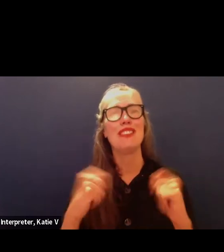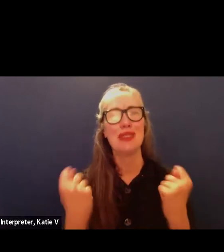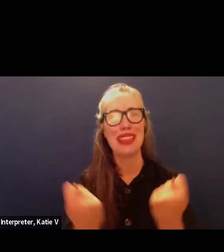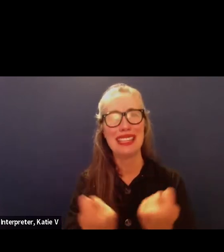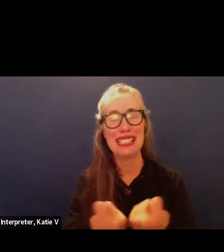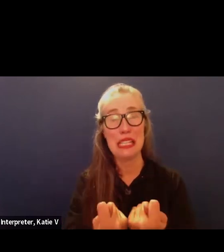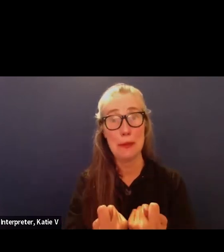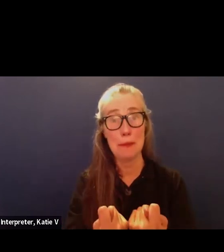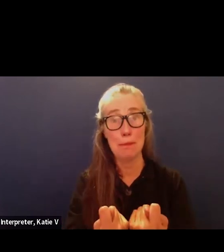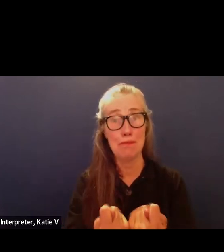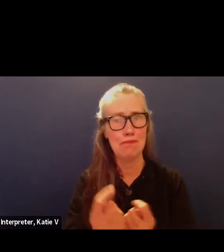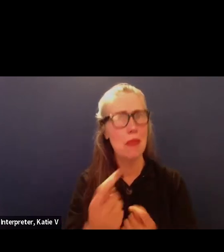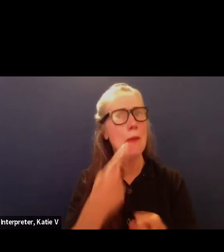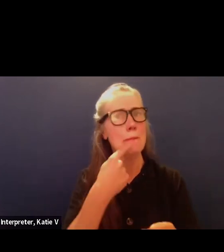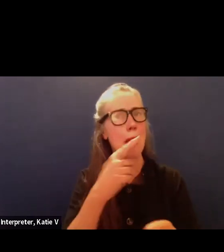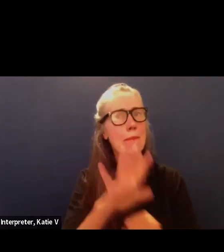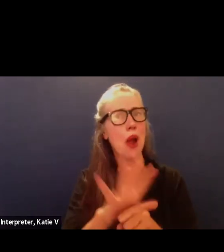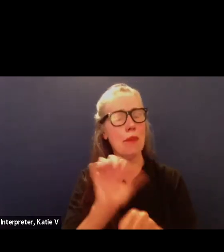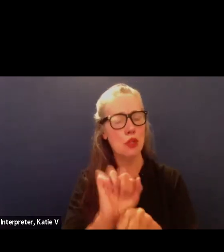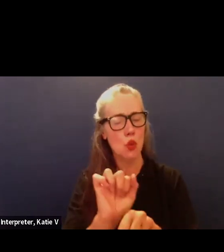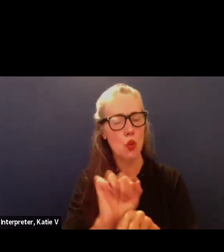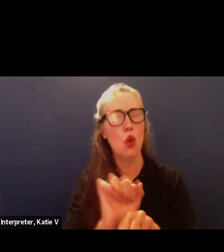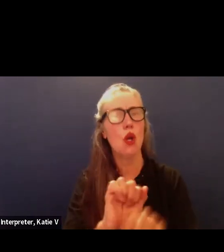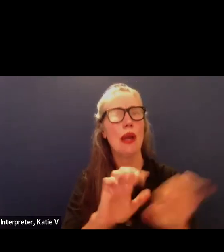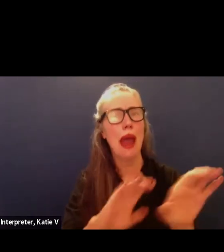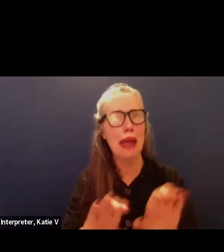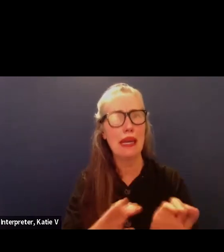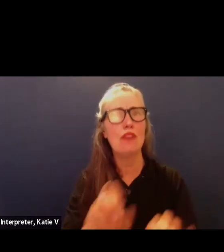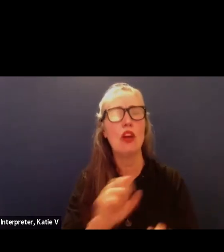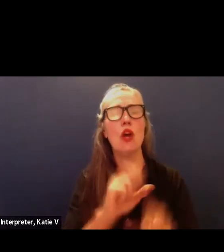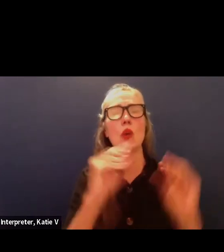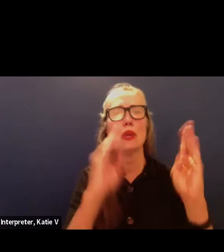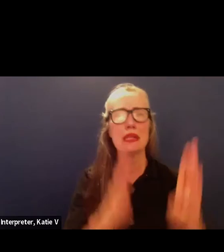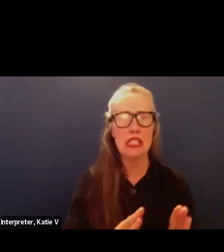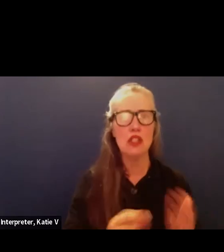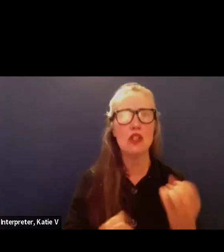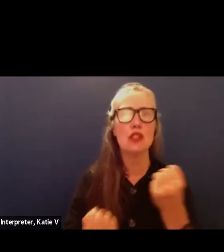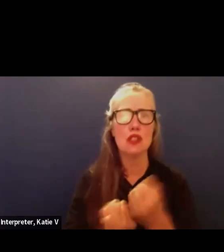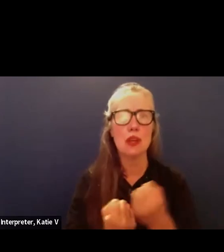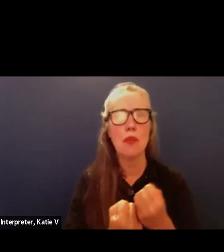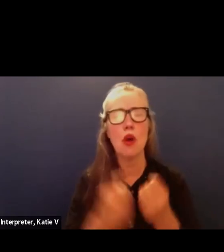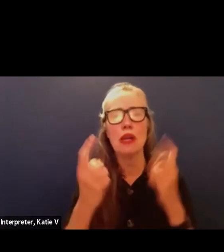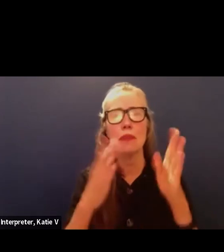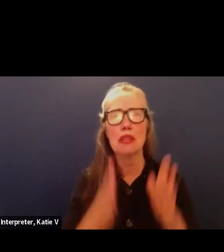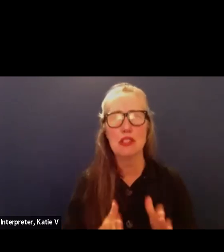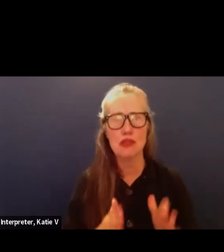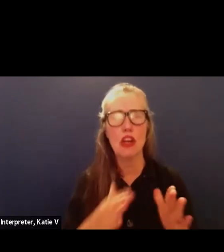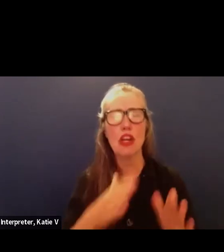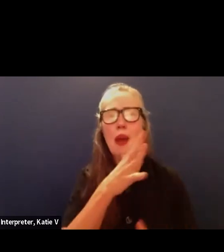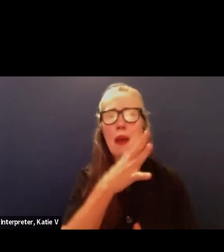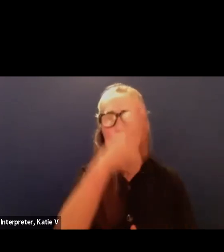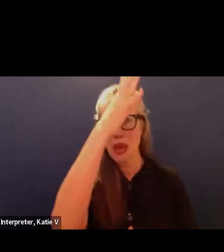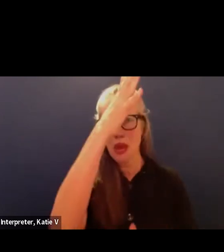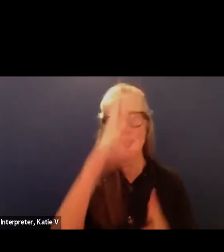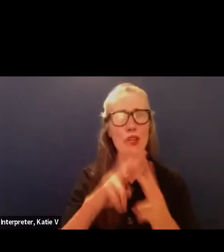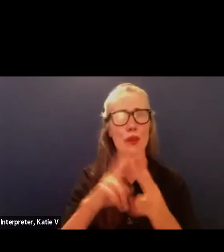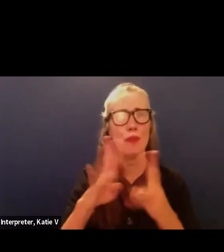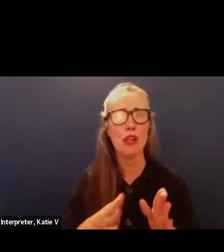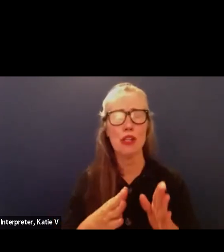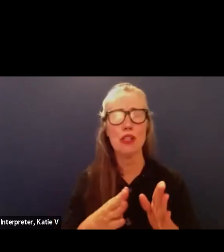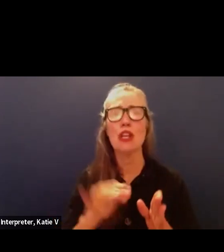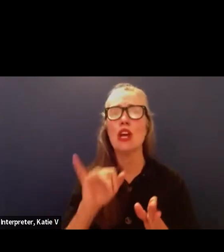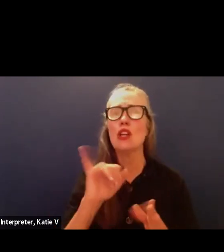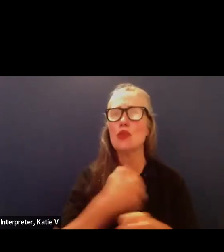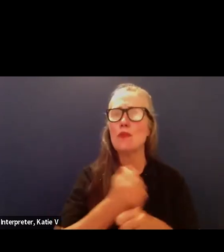i will actively work with teachers support staff administrators parents community partners in enclosing the achievement